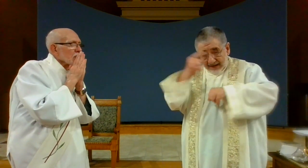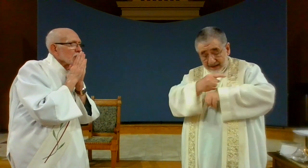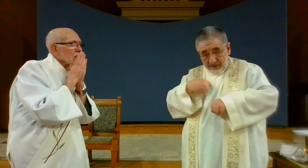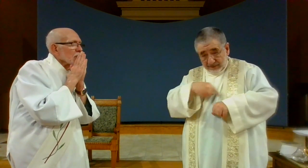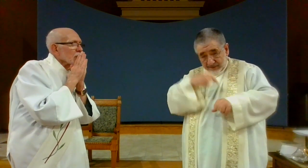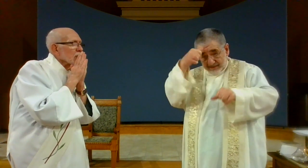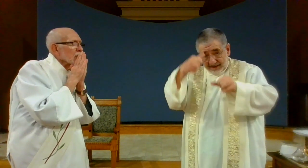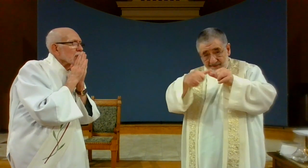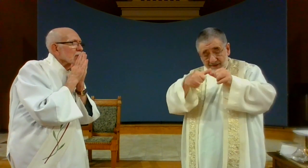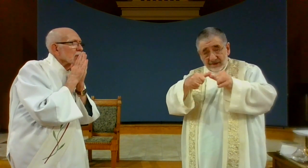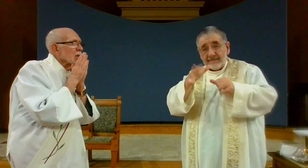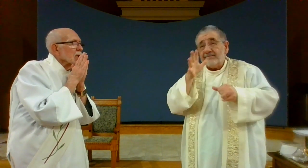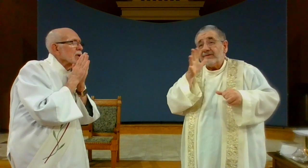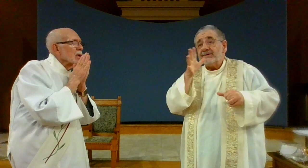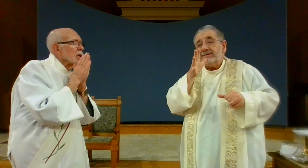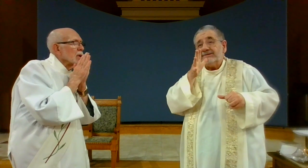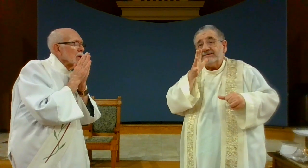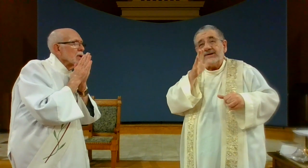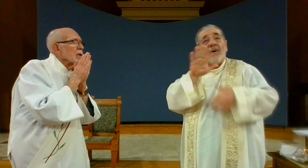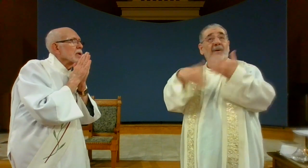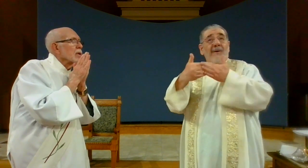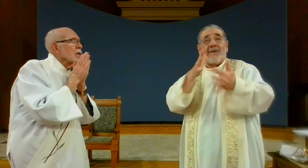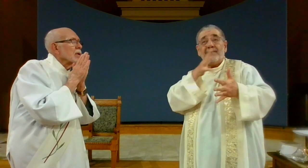today we remember all mothers